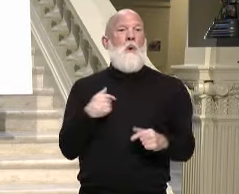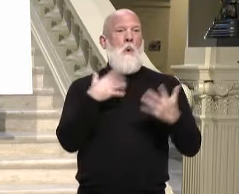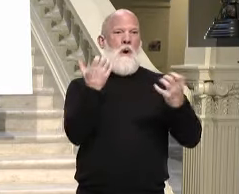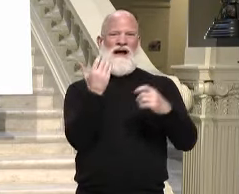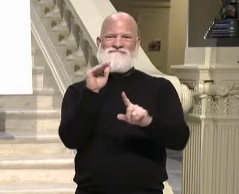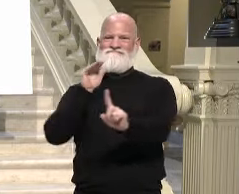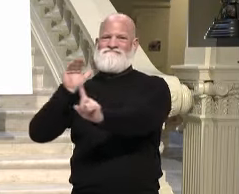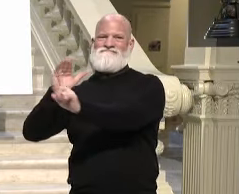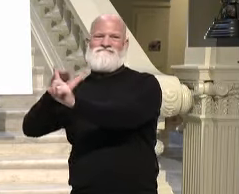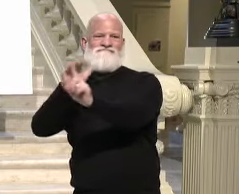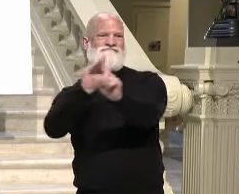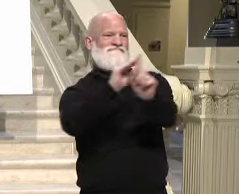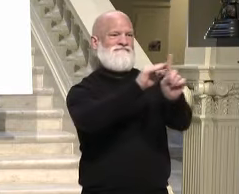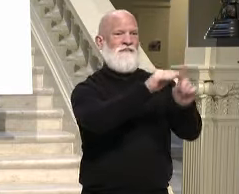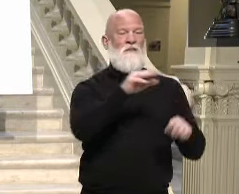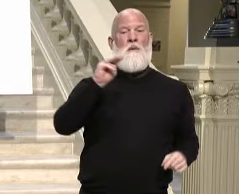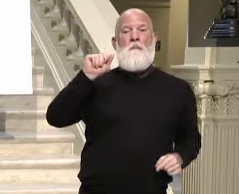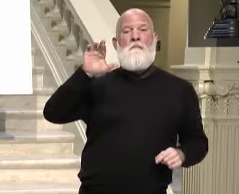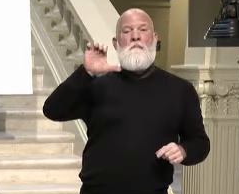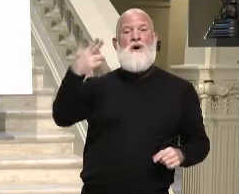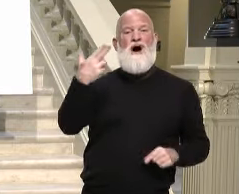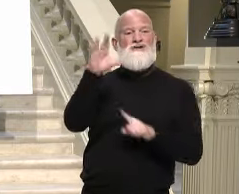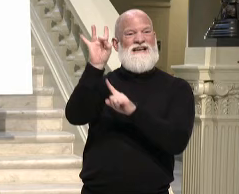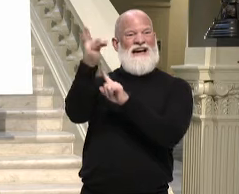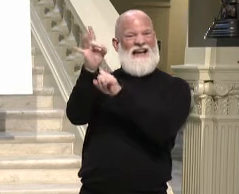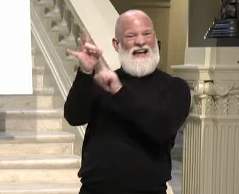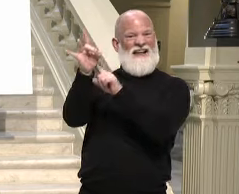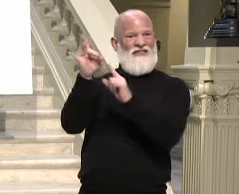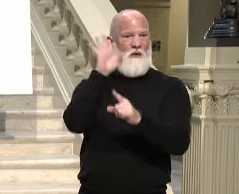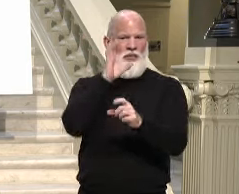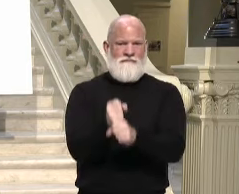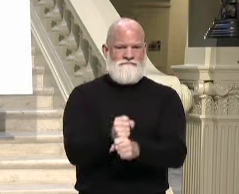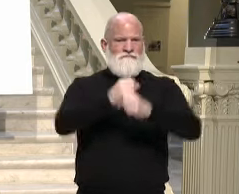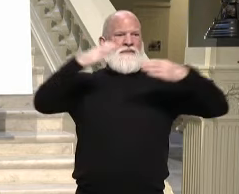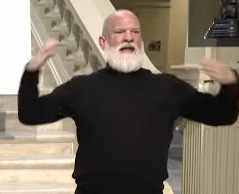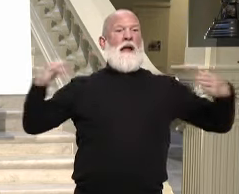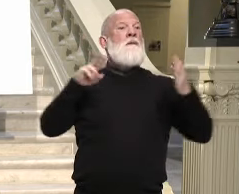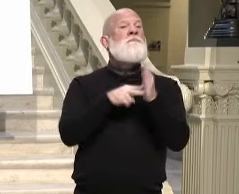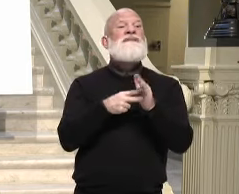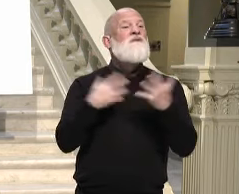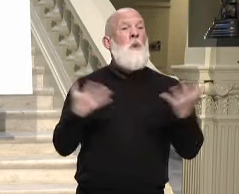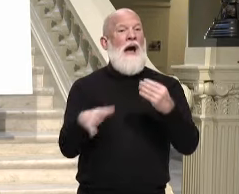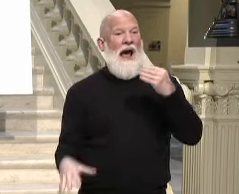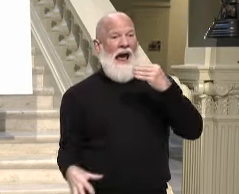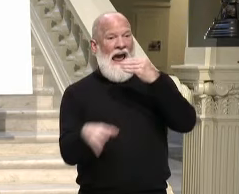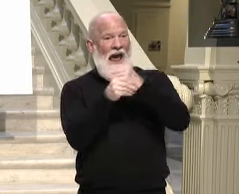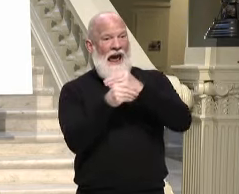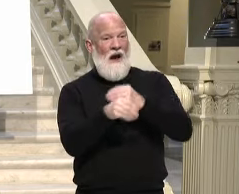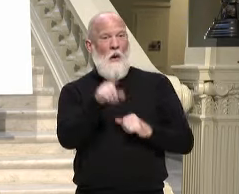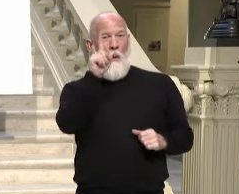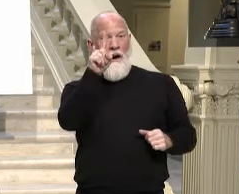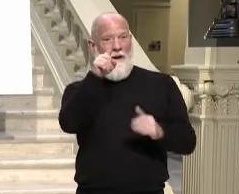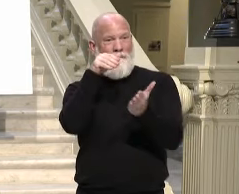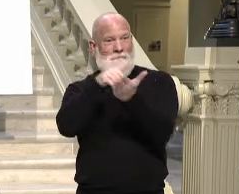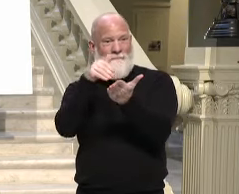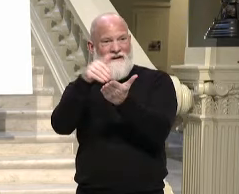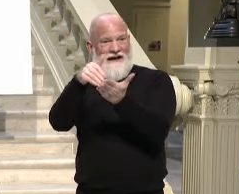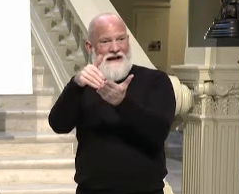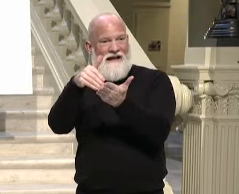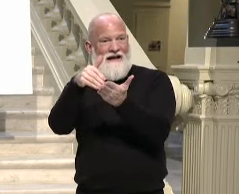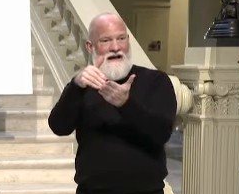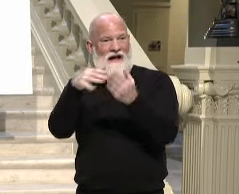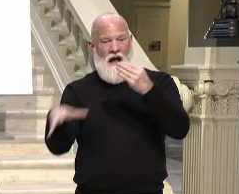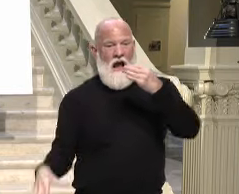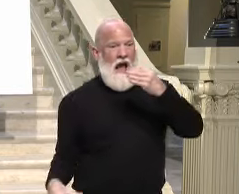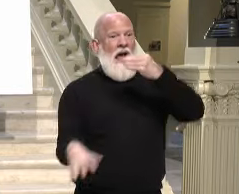March 8th expansion will open up vaccine to roughly 1 million more Georgians, so we definitely expect heavy demand